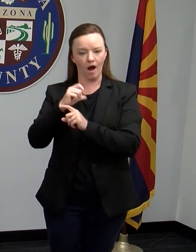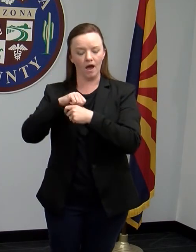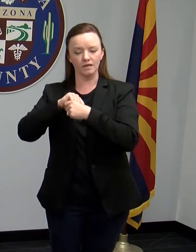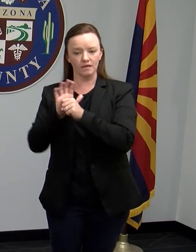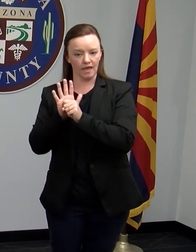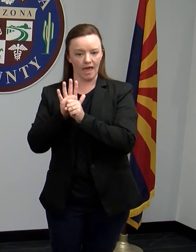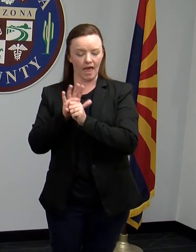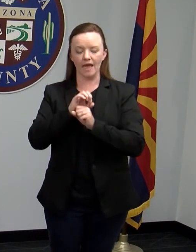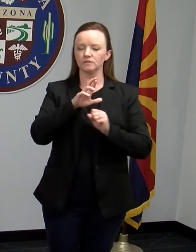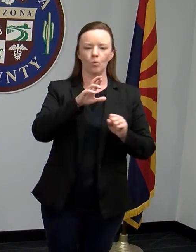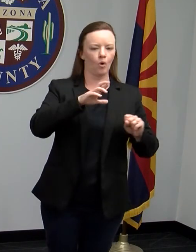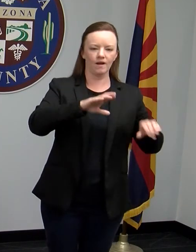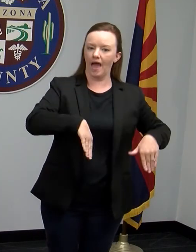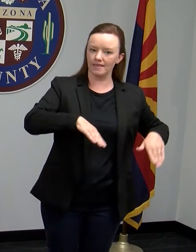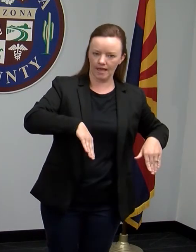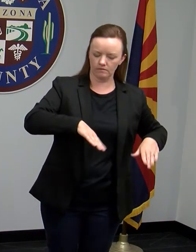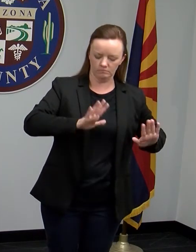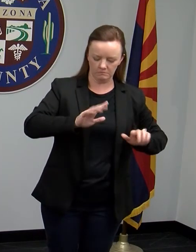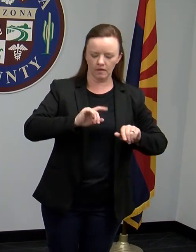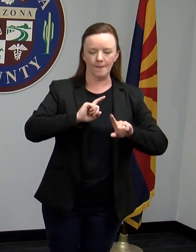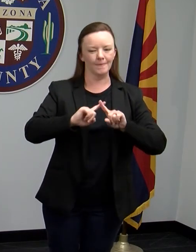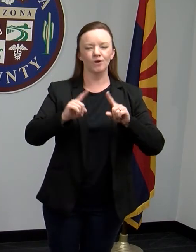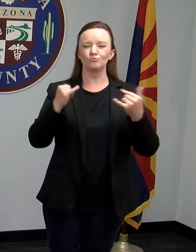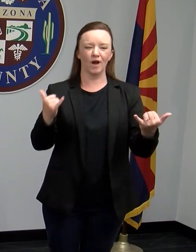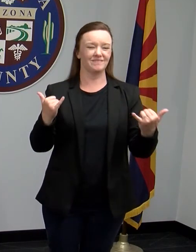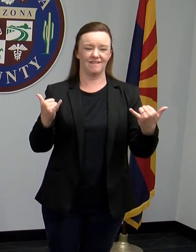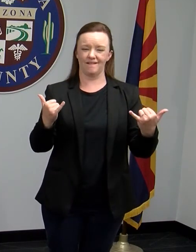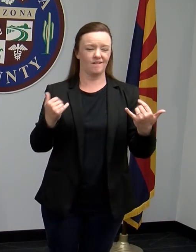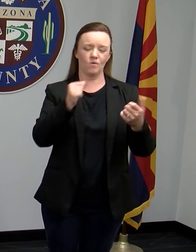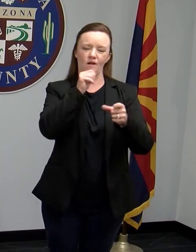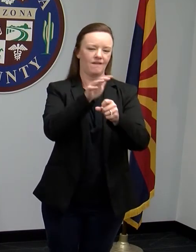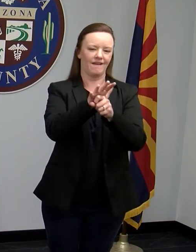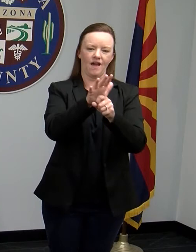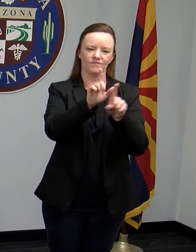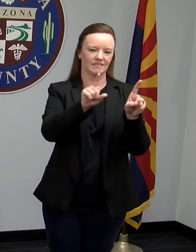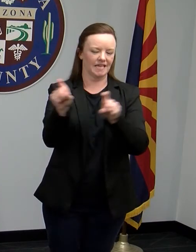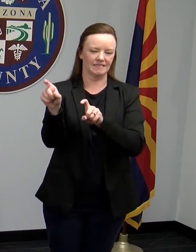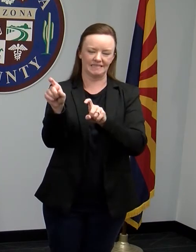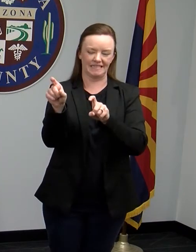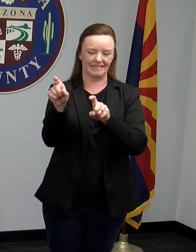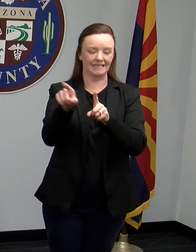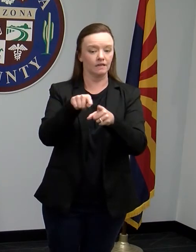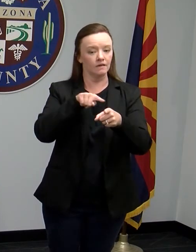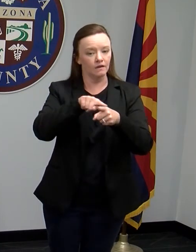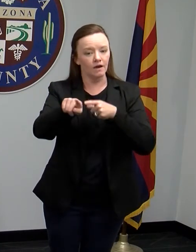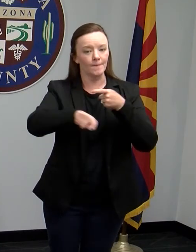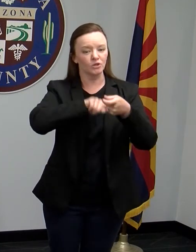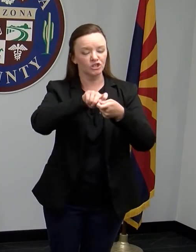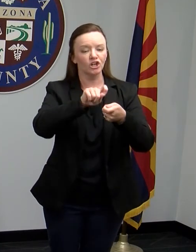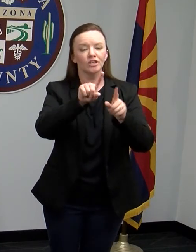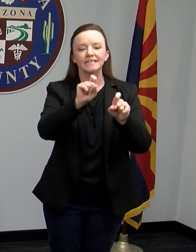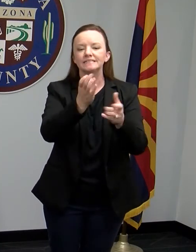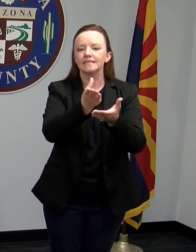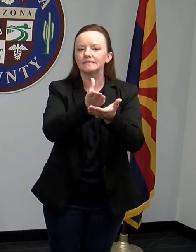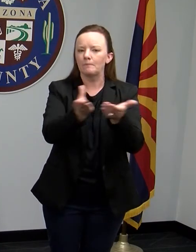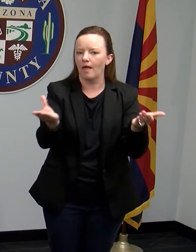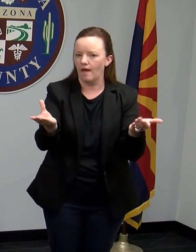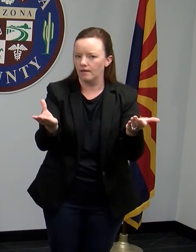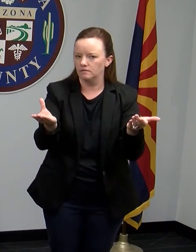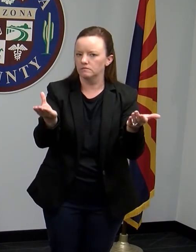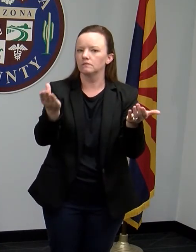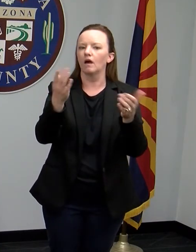not affected with the case. But we are not at the point yet where there is enough testing and particularly testing supplies available